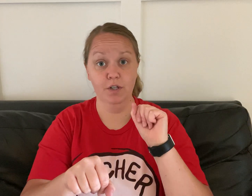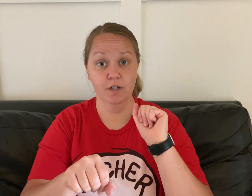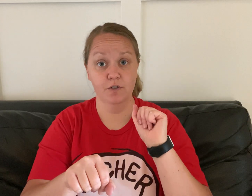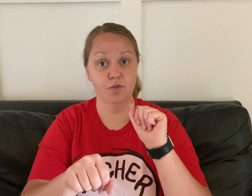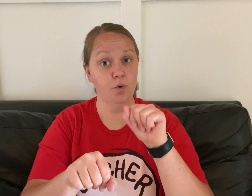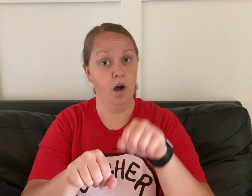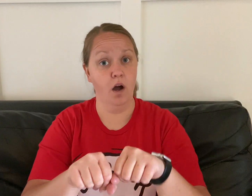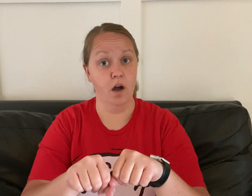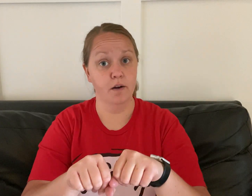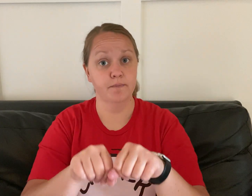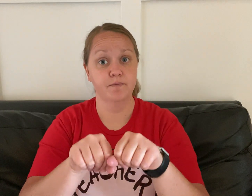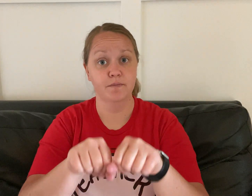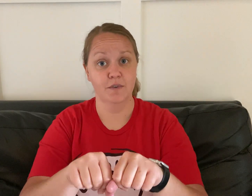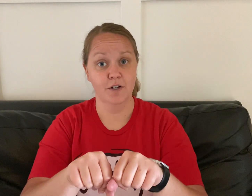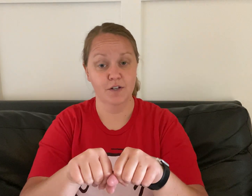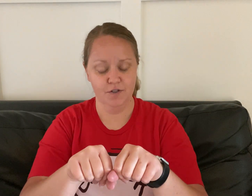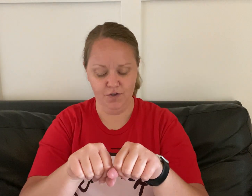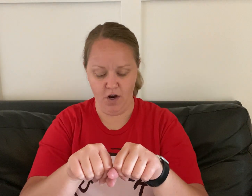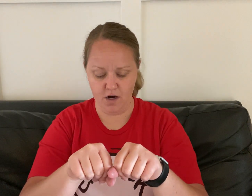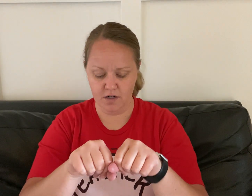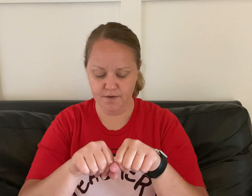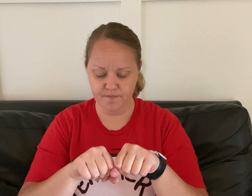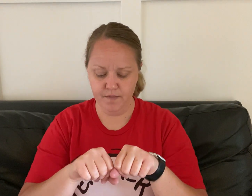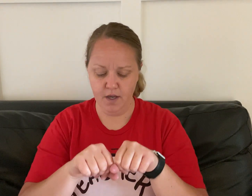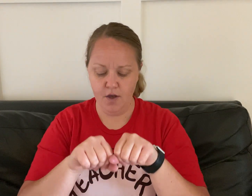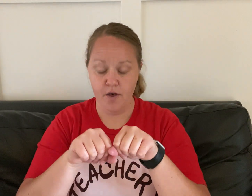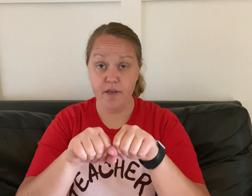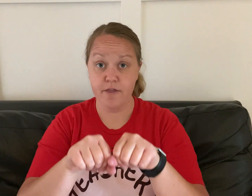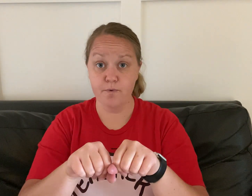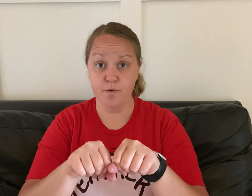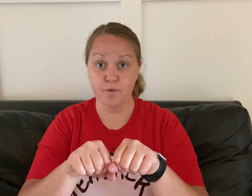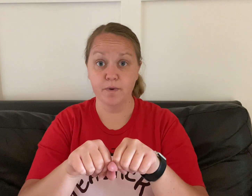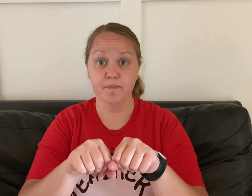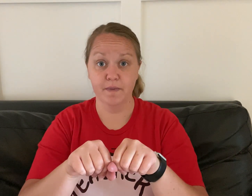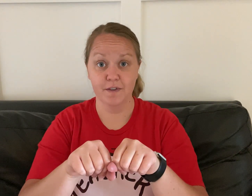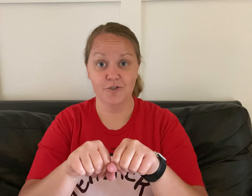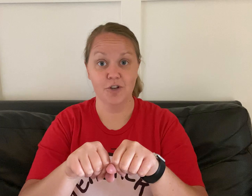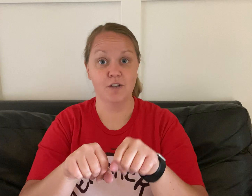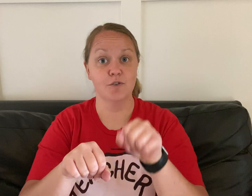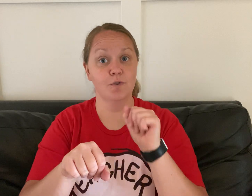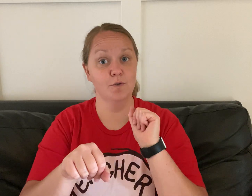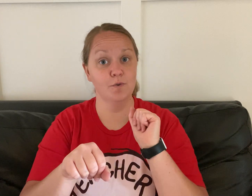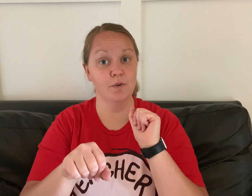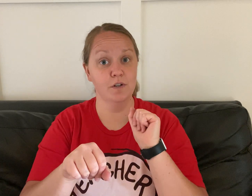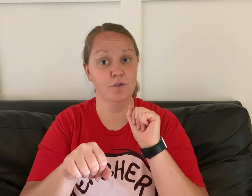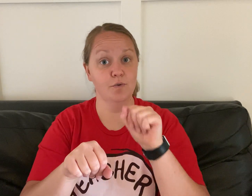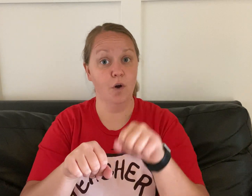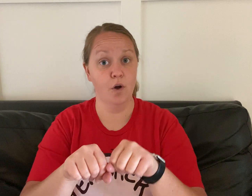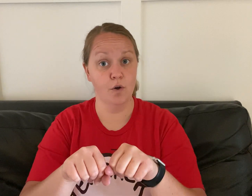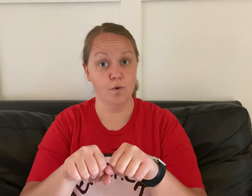to a, talk, through, oo to o,